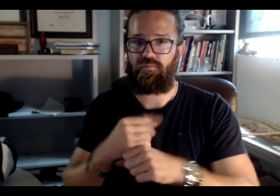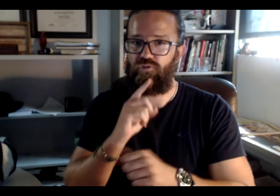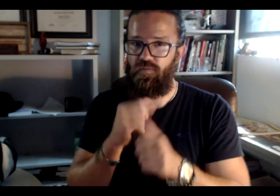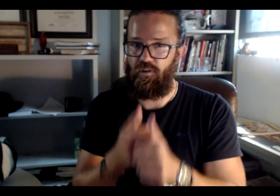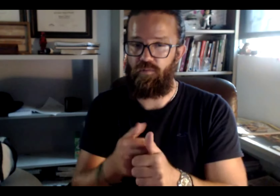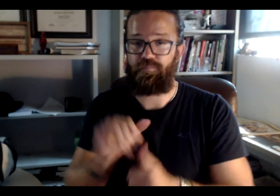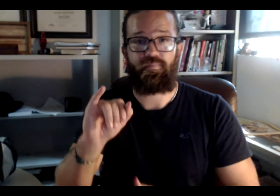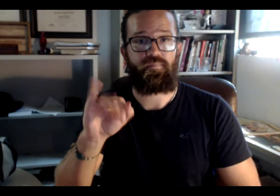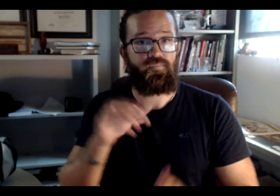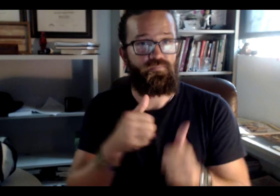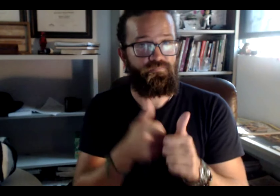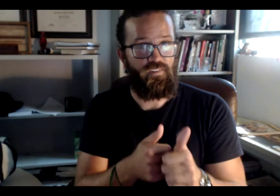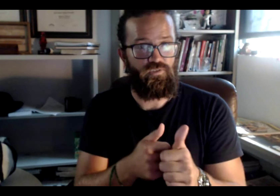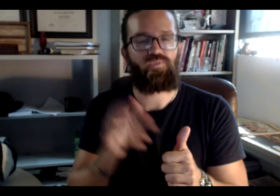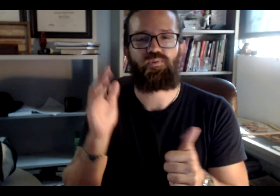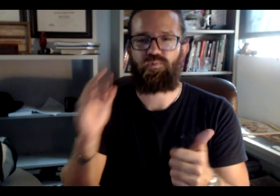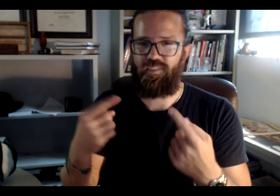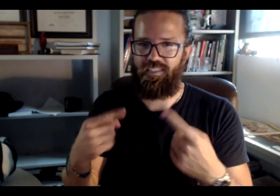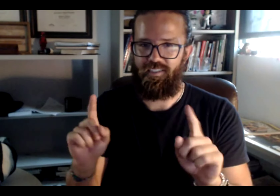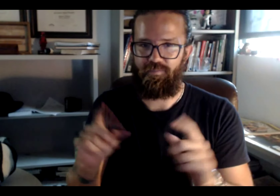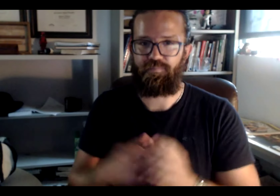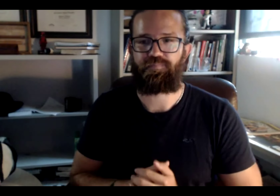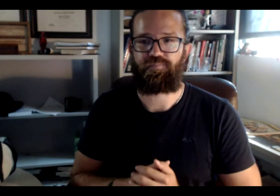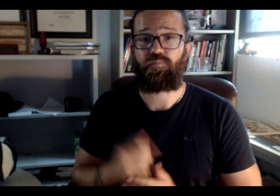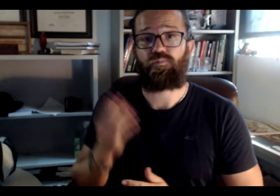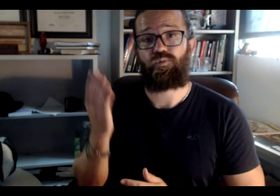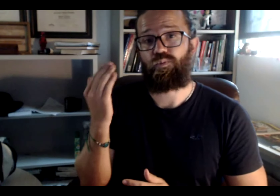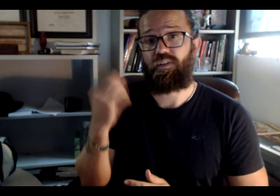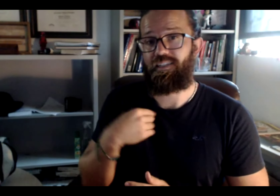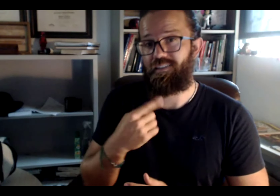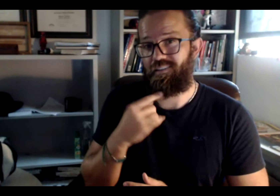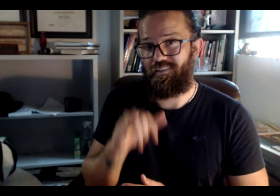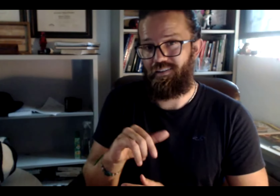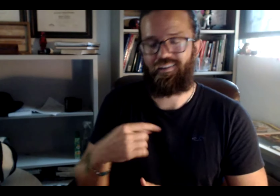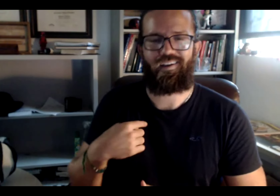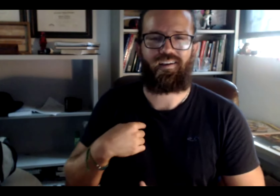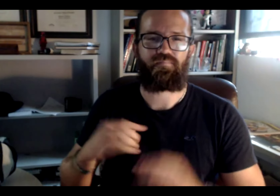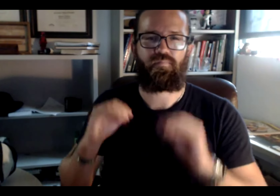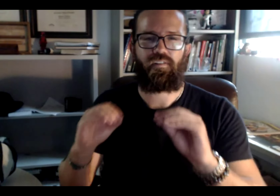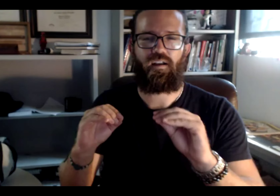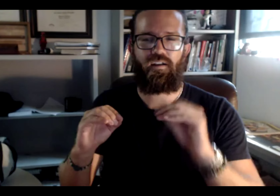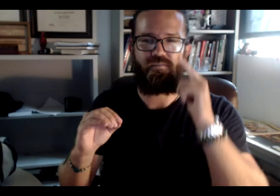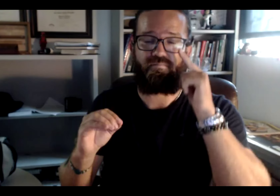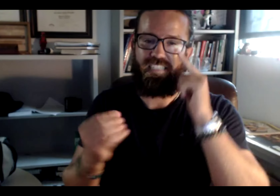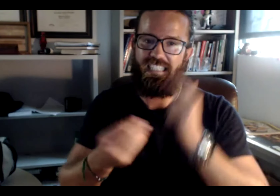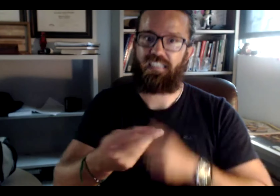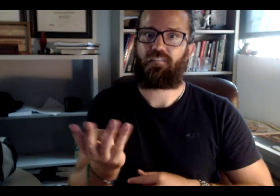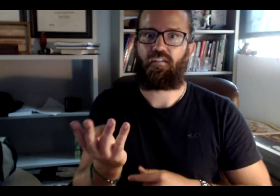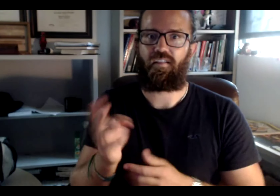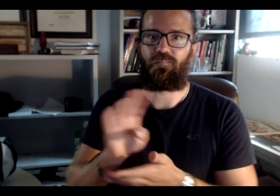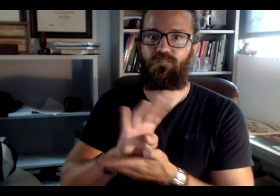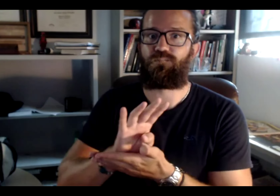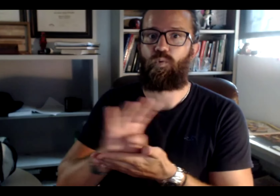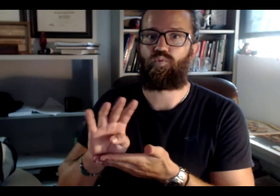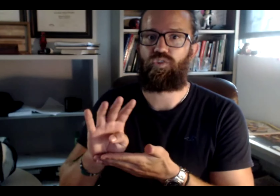Everything will be listed there for you just to make sure you follow that. And if you follow, you should be successful. And the reason why I say that